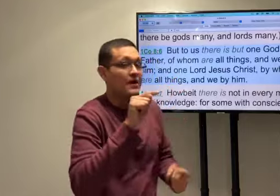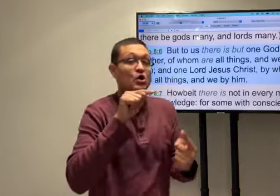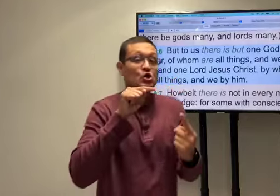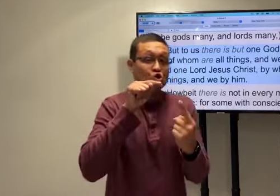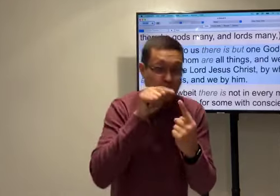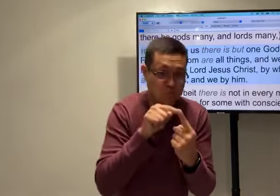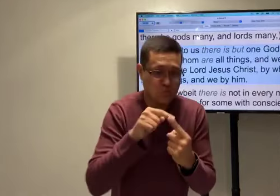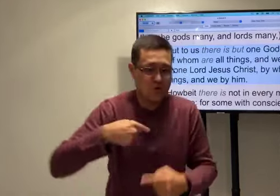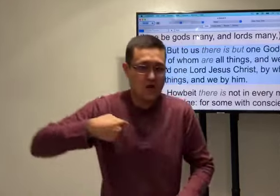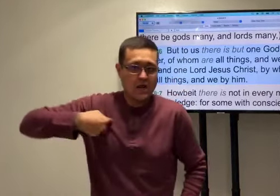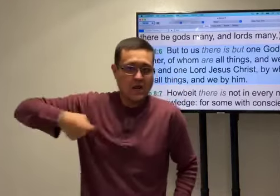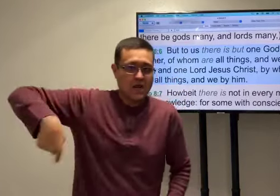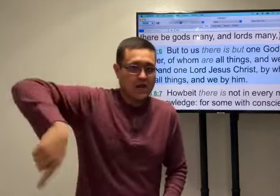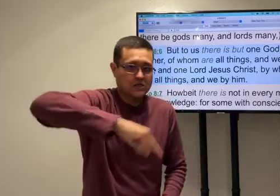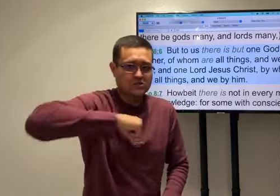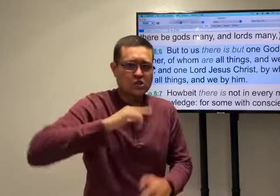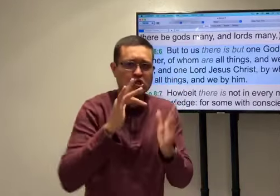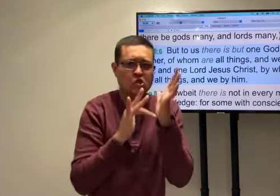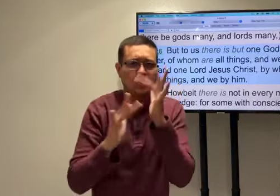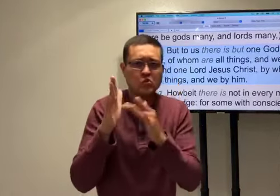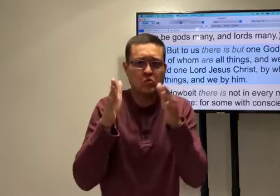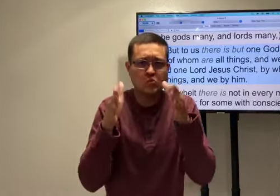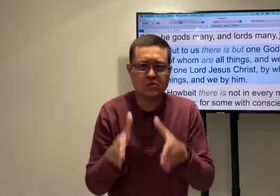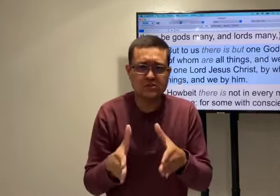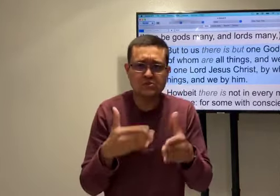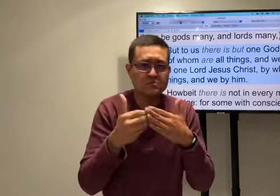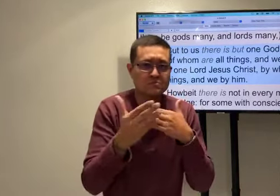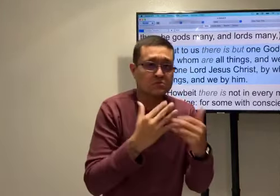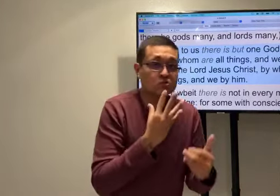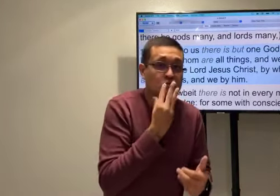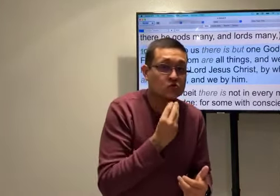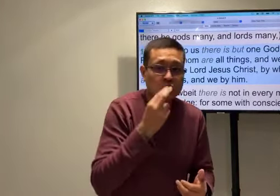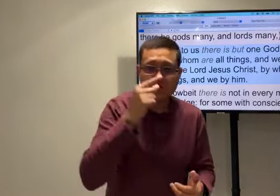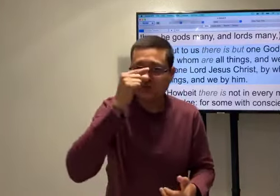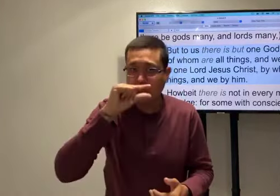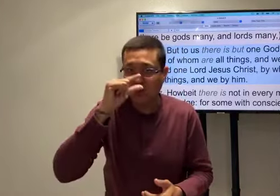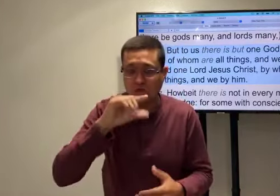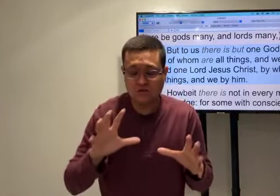The world believes in many gods and many lords. But we're not them. We're separate. Right?